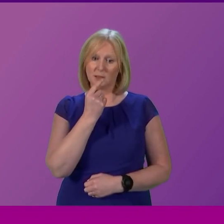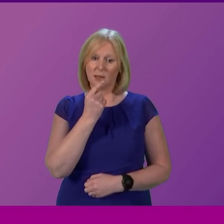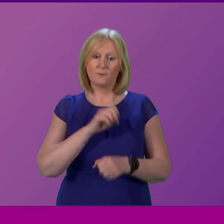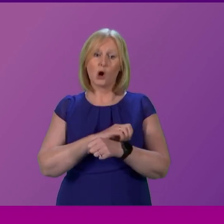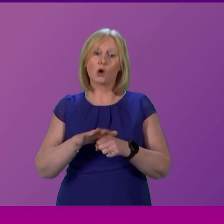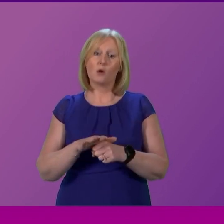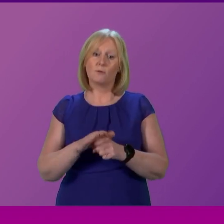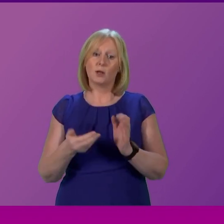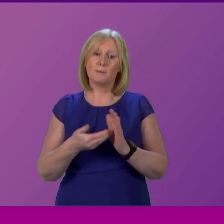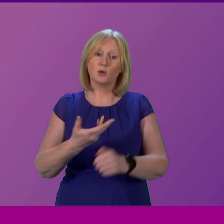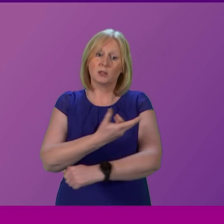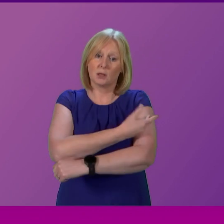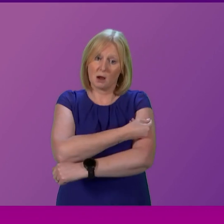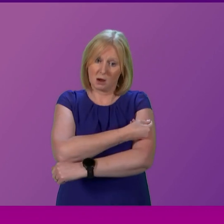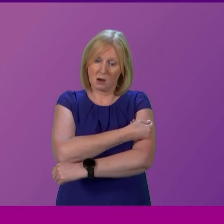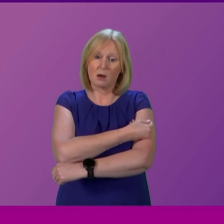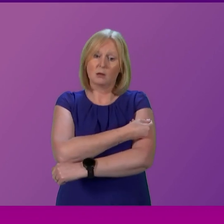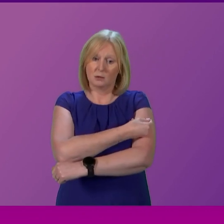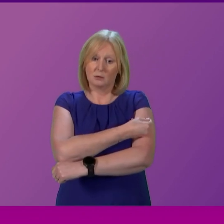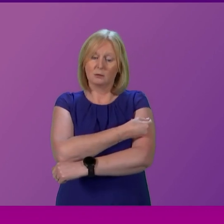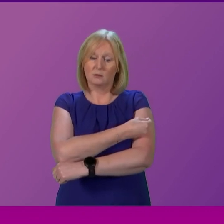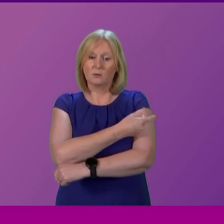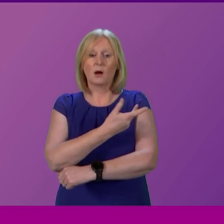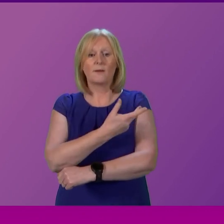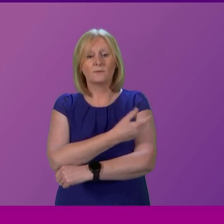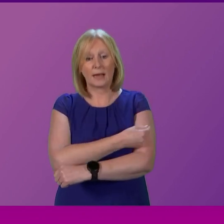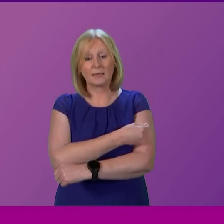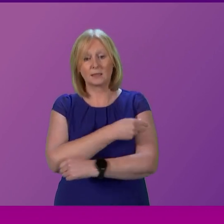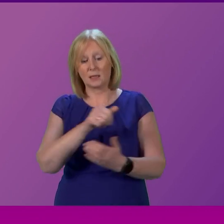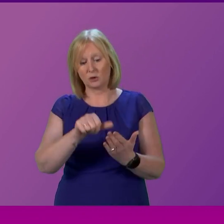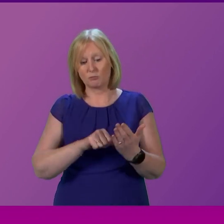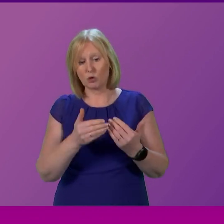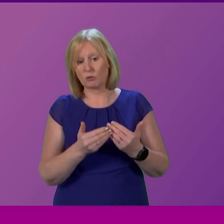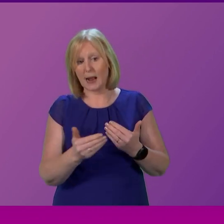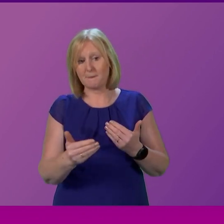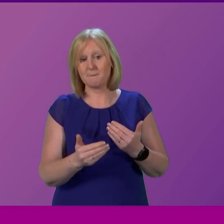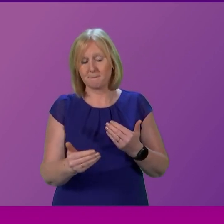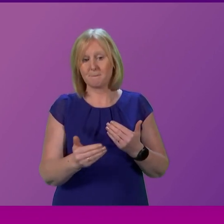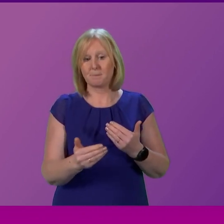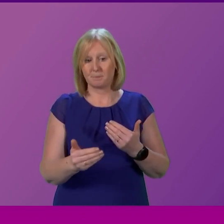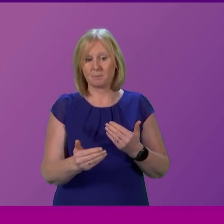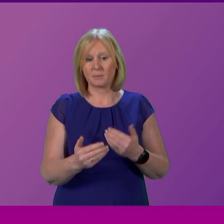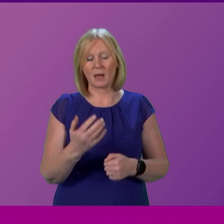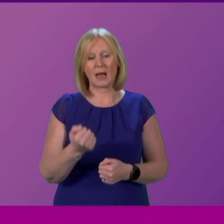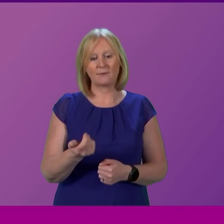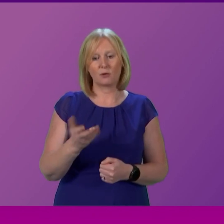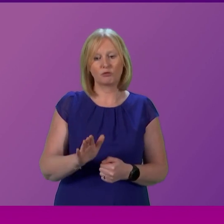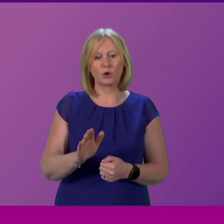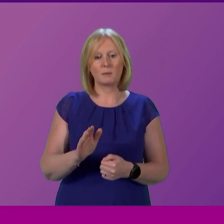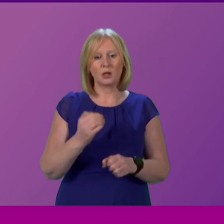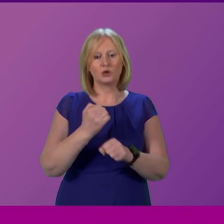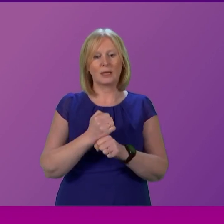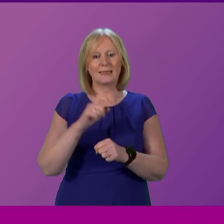booster programme any future Covid programme vaccination programme is always led by or informed by advice from